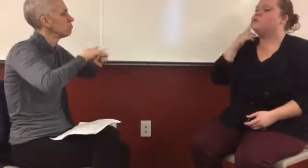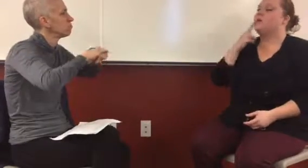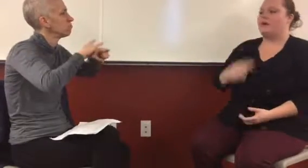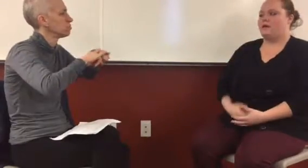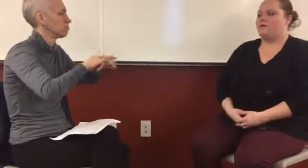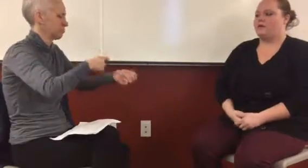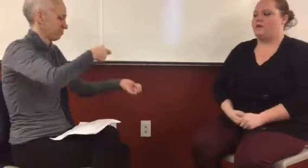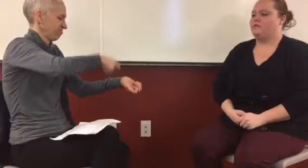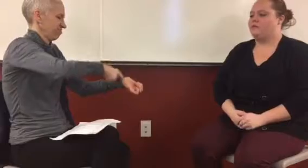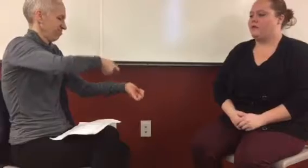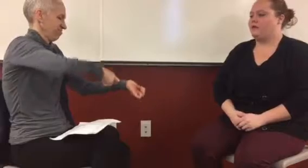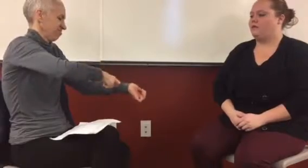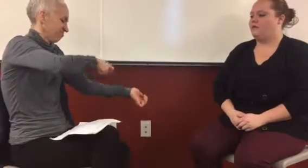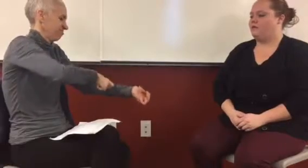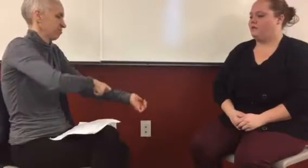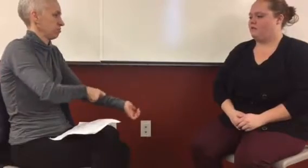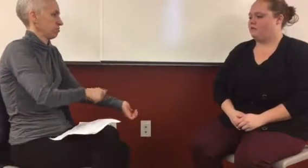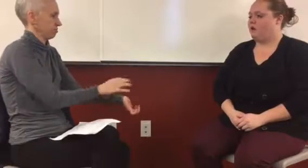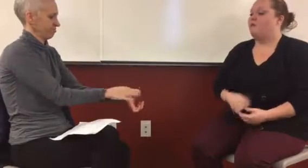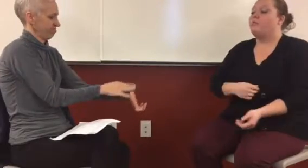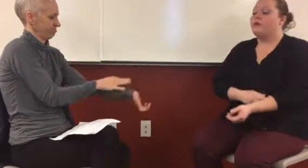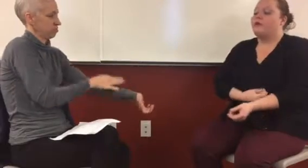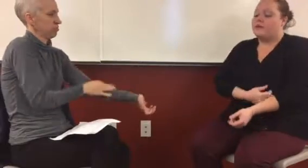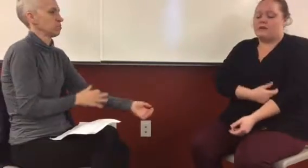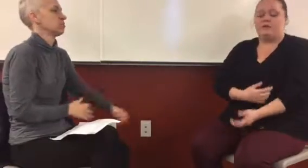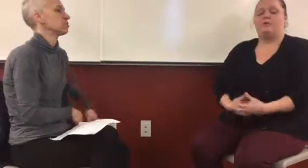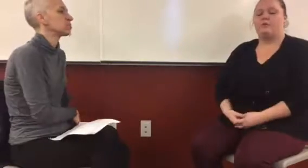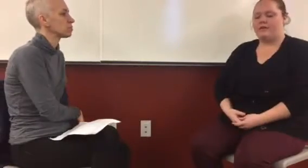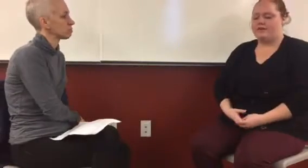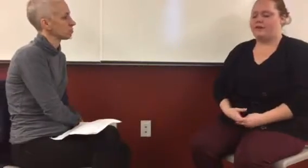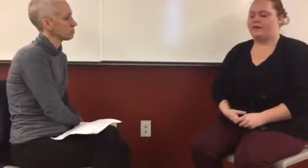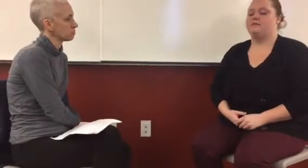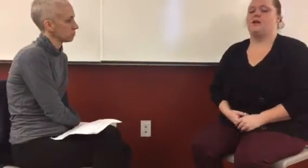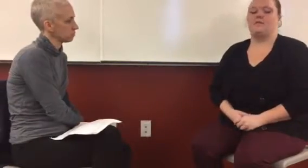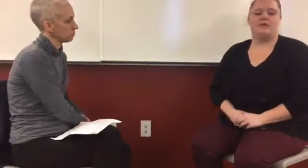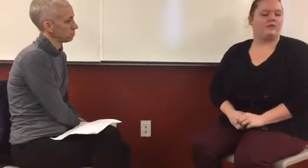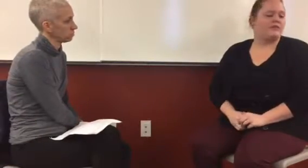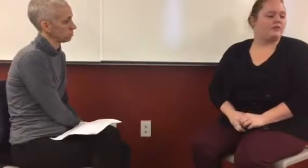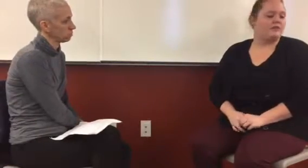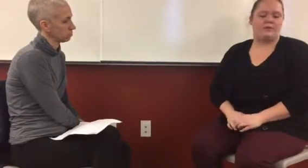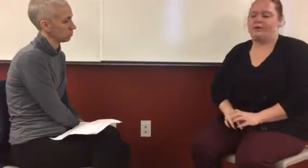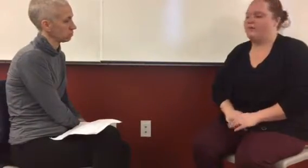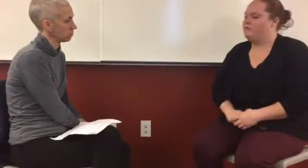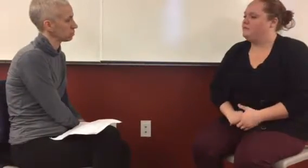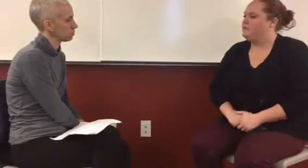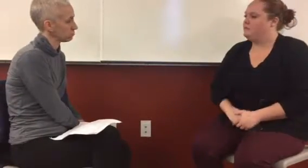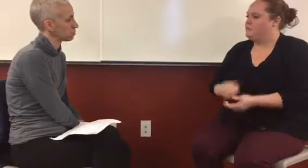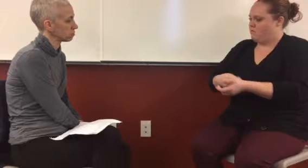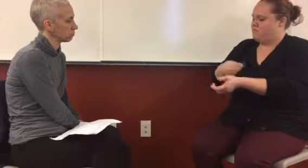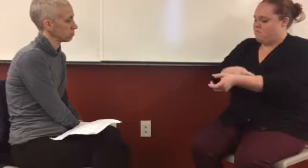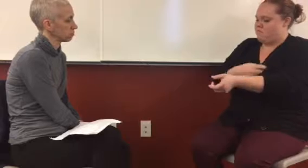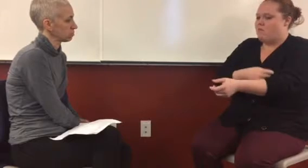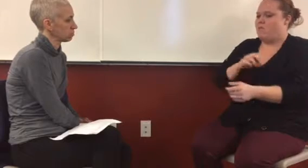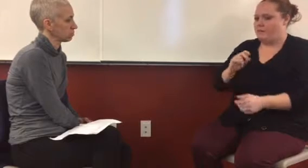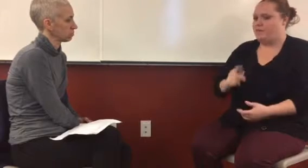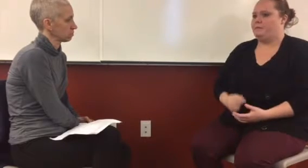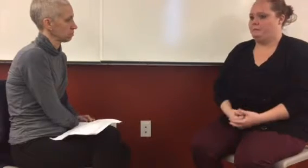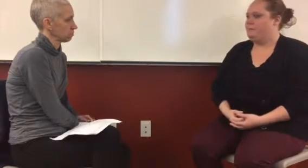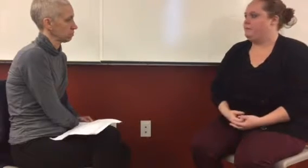Smoking. I'm sorry. Smoking. Oh, burning myself with cigarettes. I apologize. Interpreter error. Okay. Um, I'm sorry that